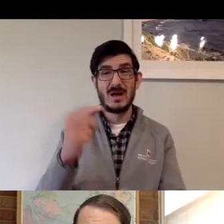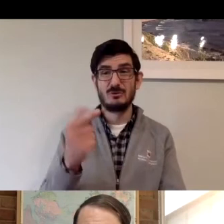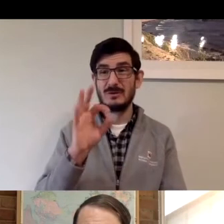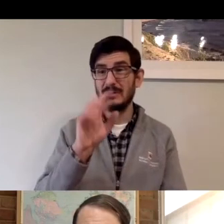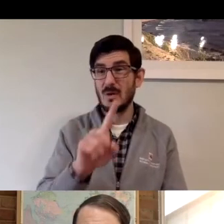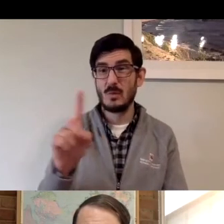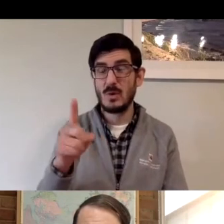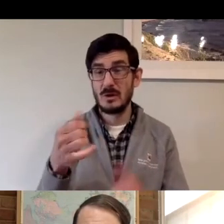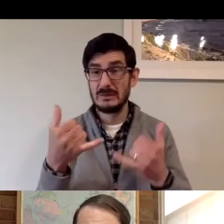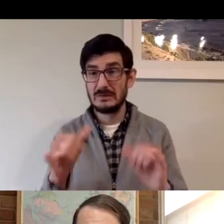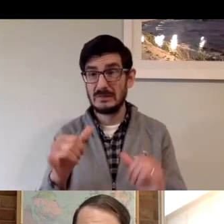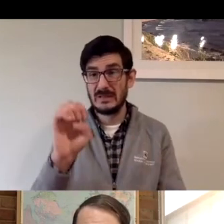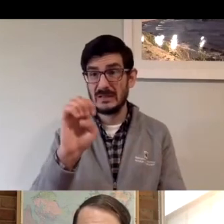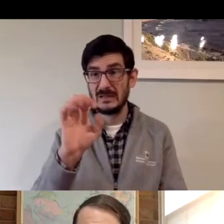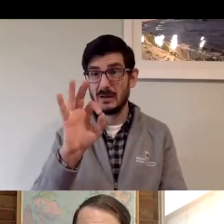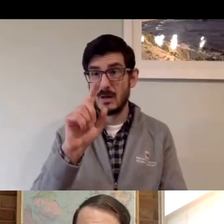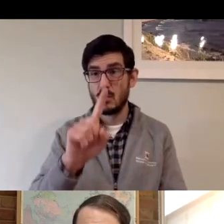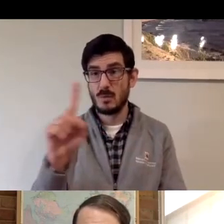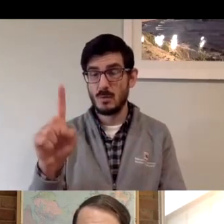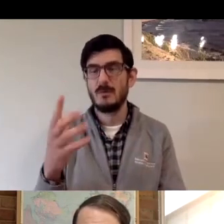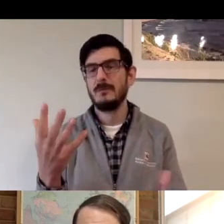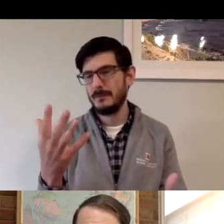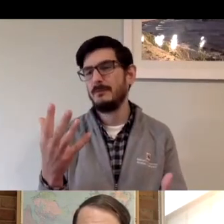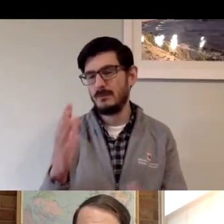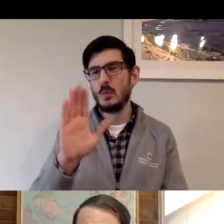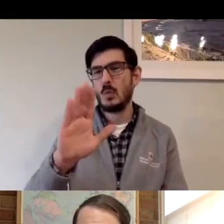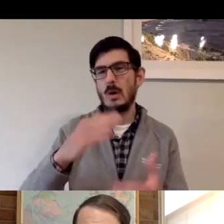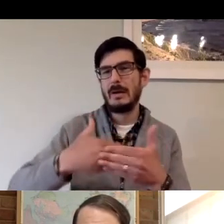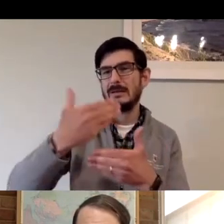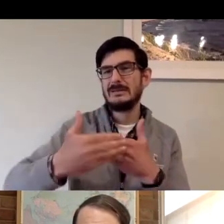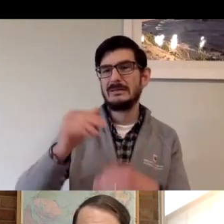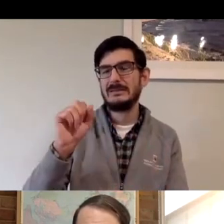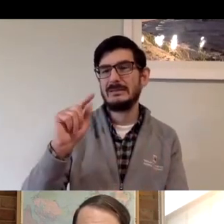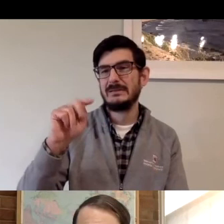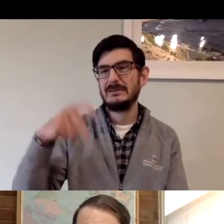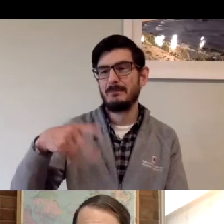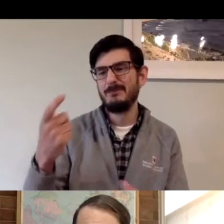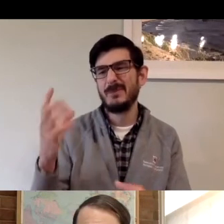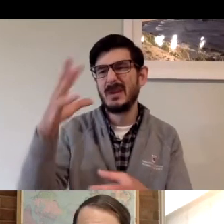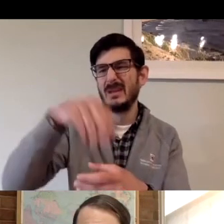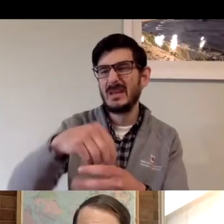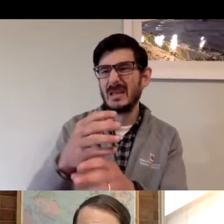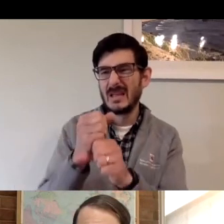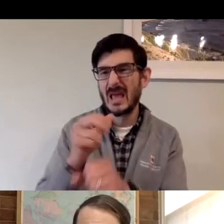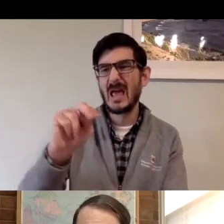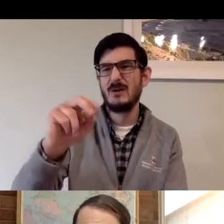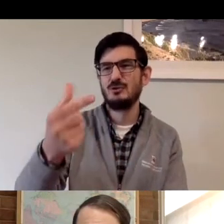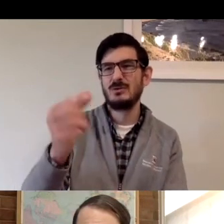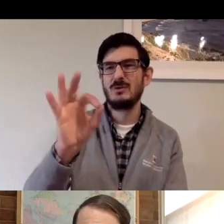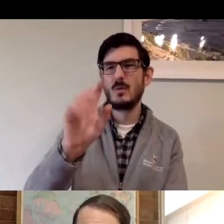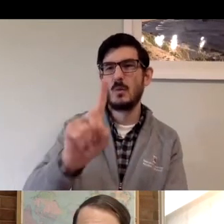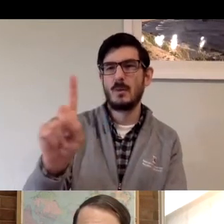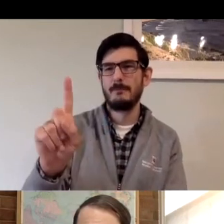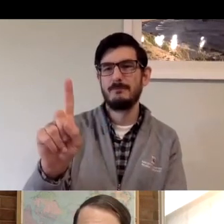Also, if there were not for NG 911, well the transition from E 911, then